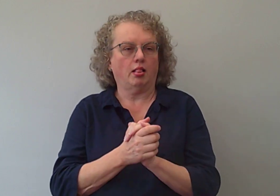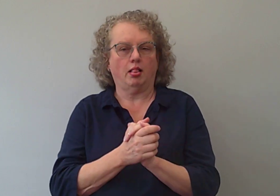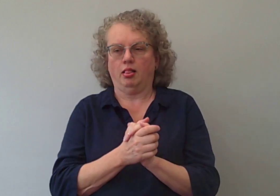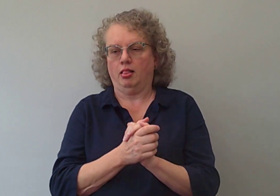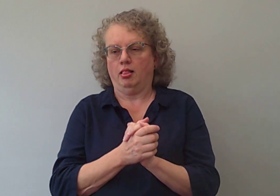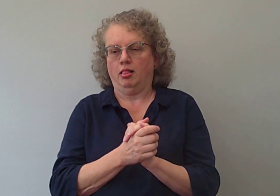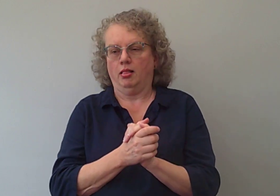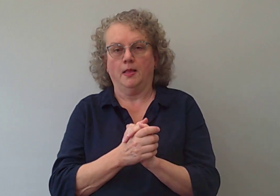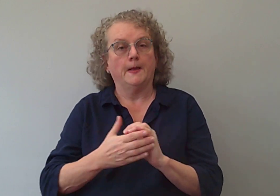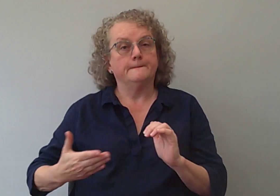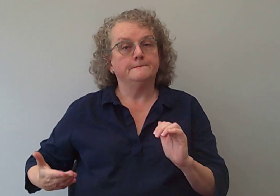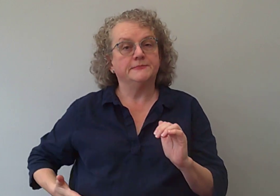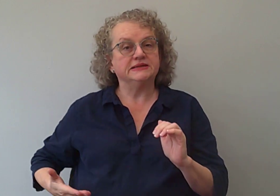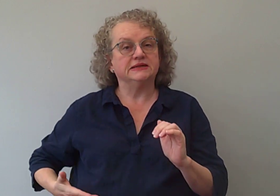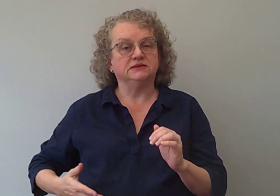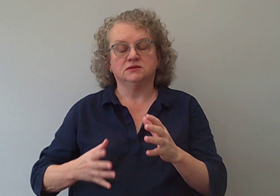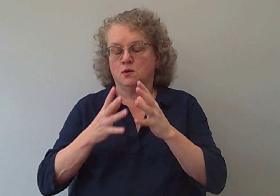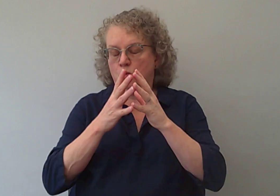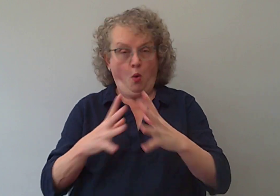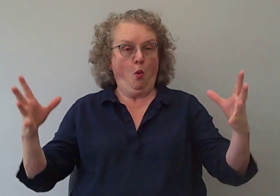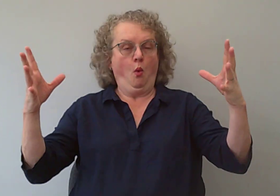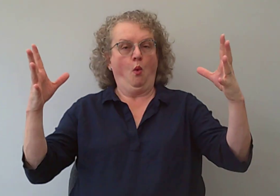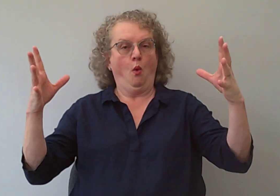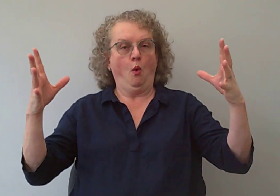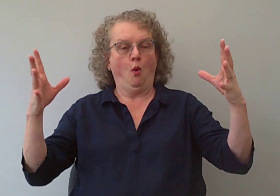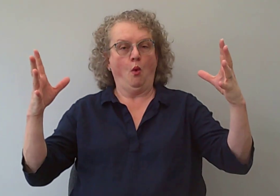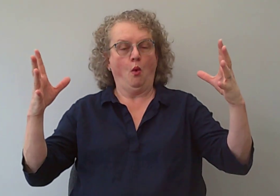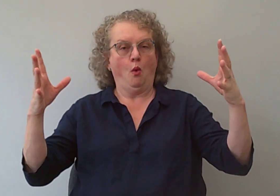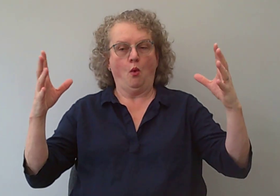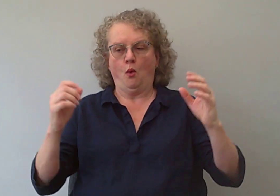example, my business suddenly expanded.